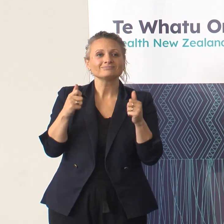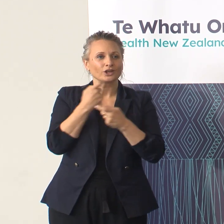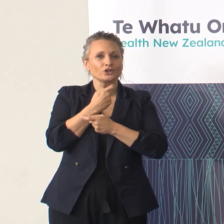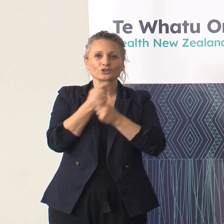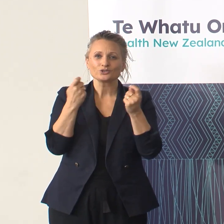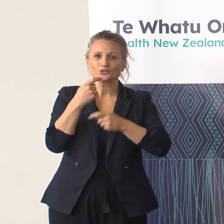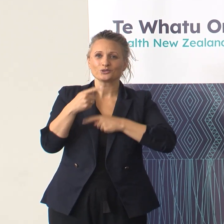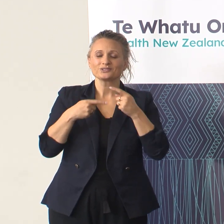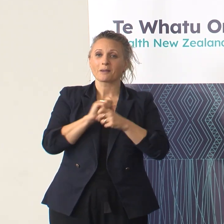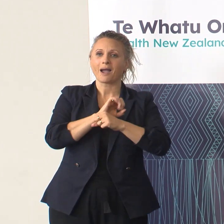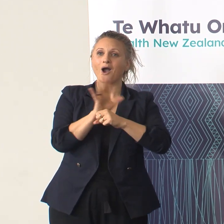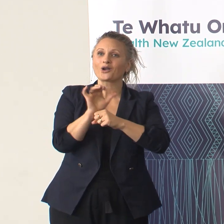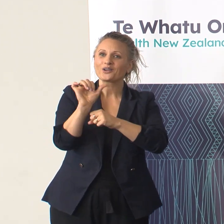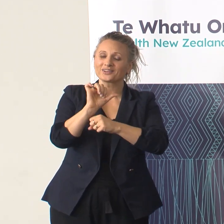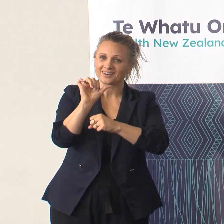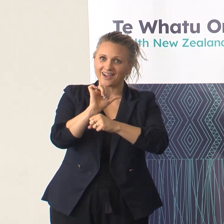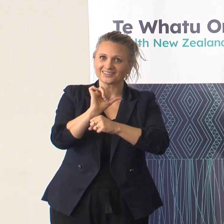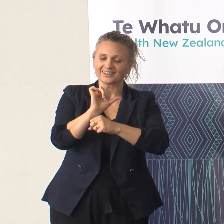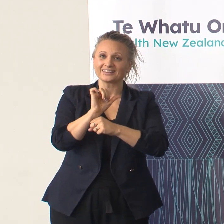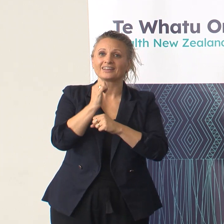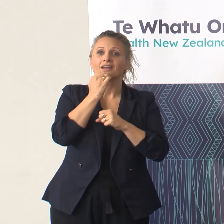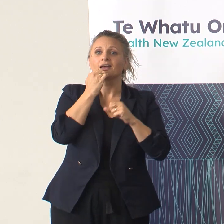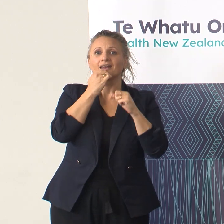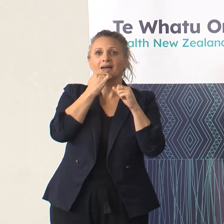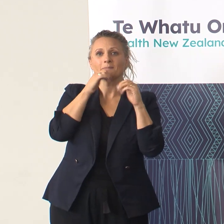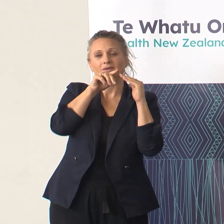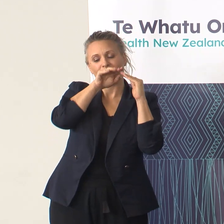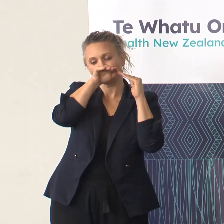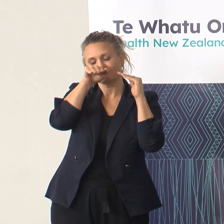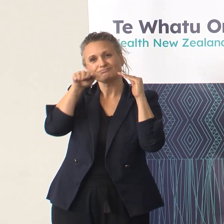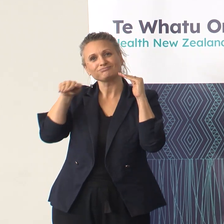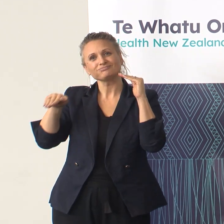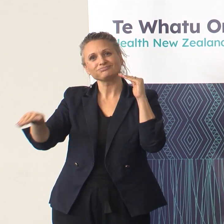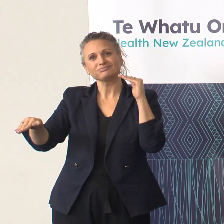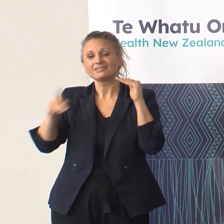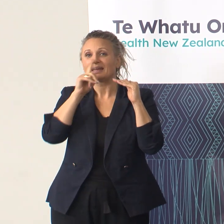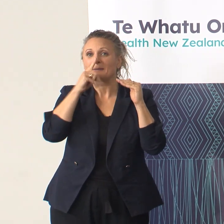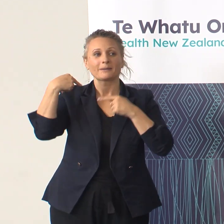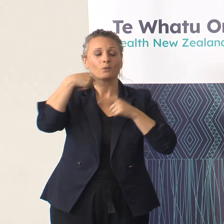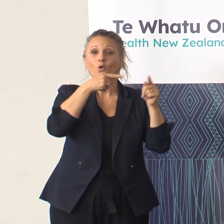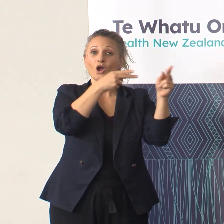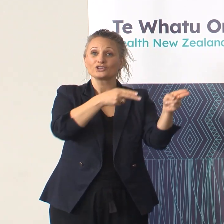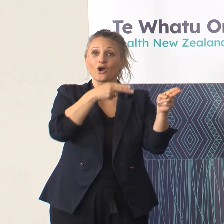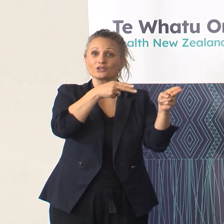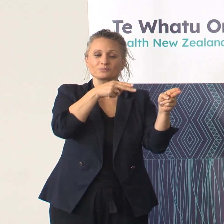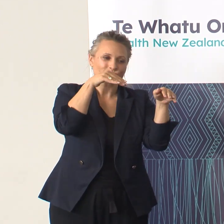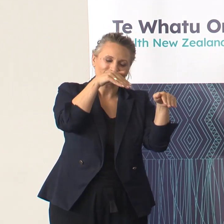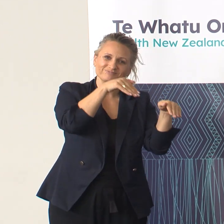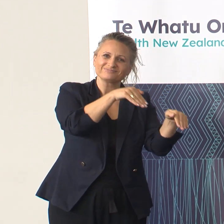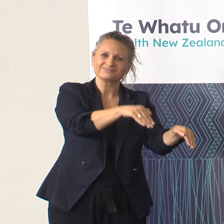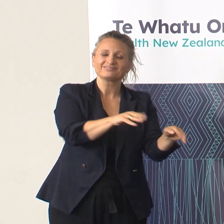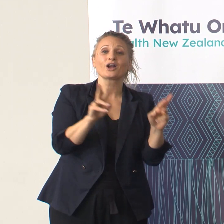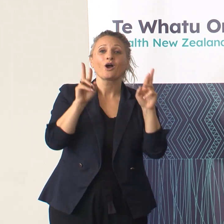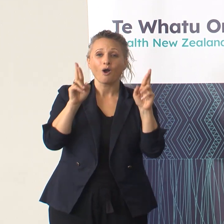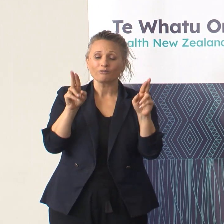-19 front. We have decreasing cases, decreasing hospitalisations, and we're hopeful that we've turned the corner in terms of deaths